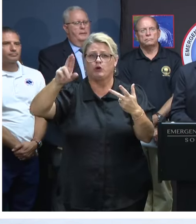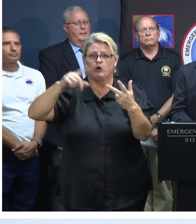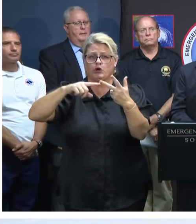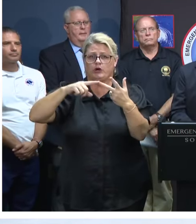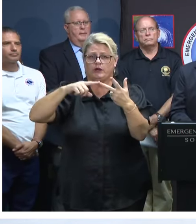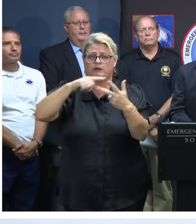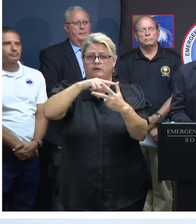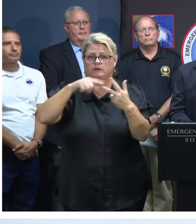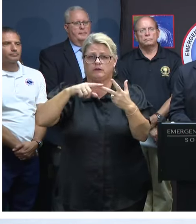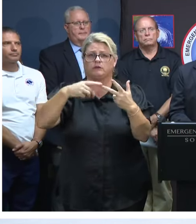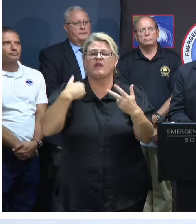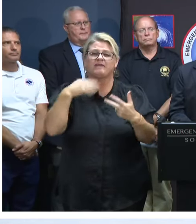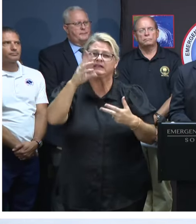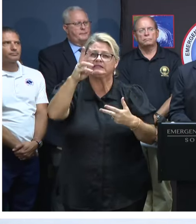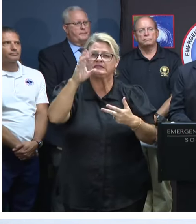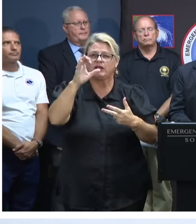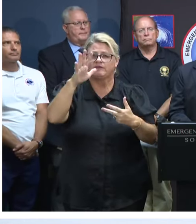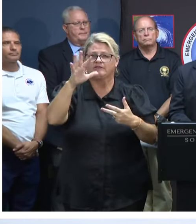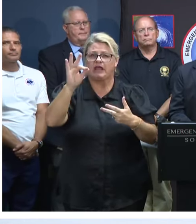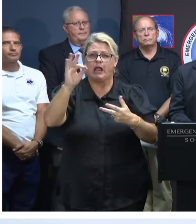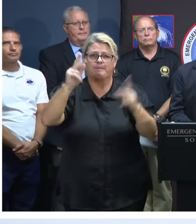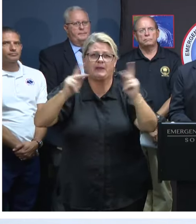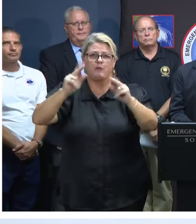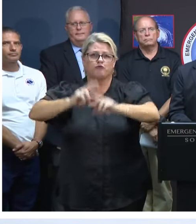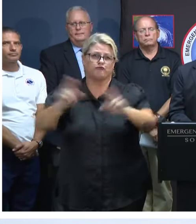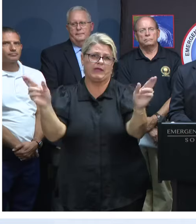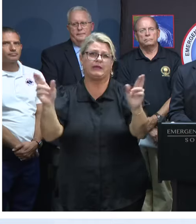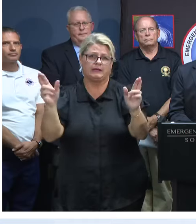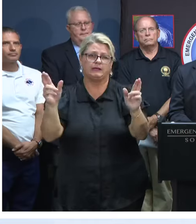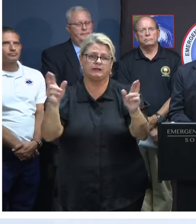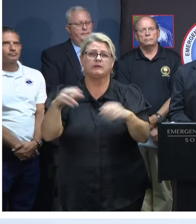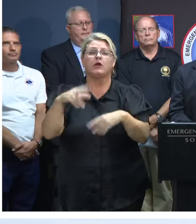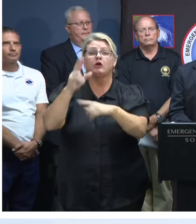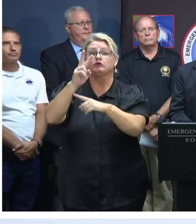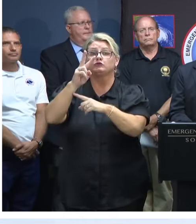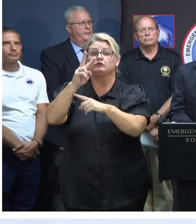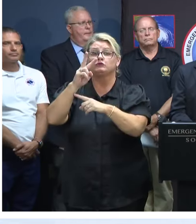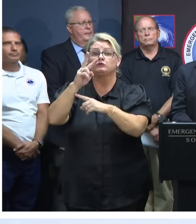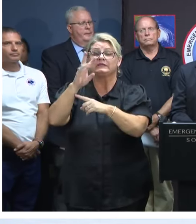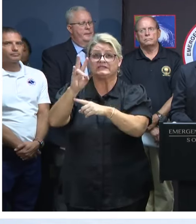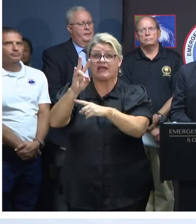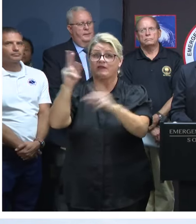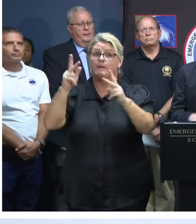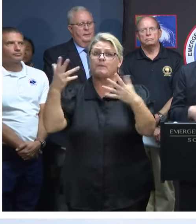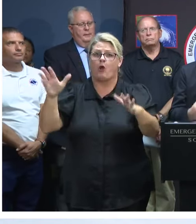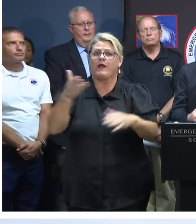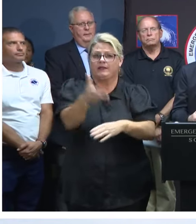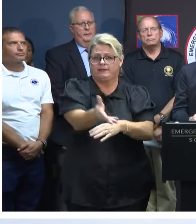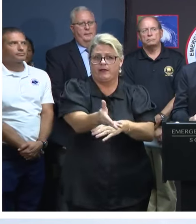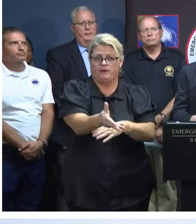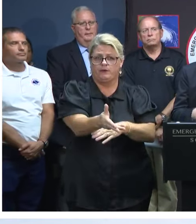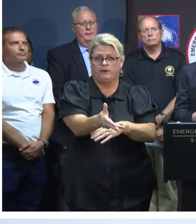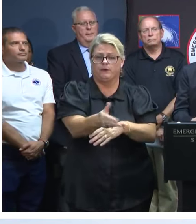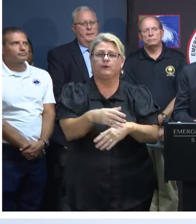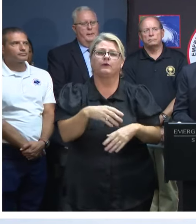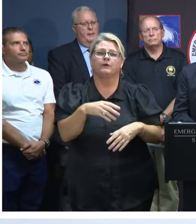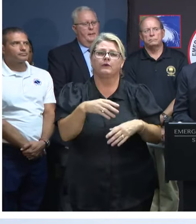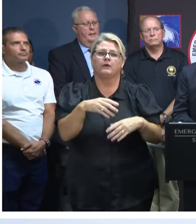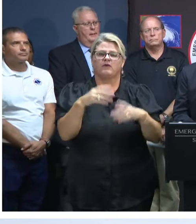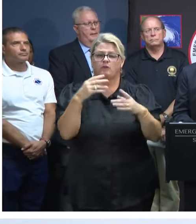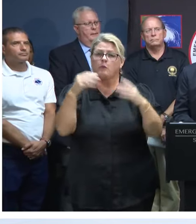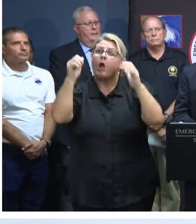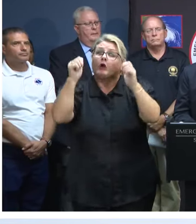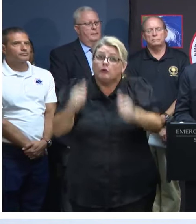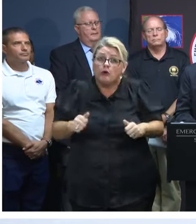capacity of 659 people. There are 27 people currently in shelters. There are potentially four other